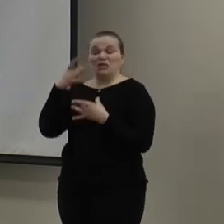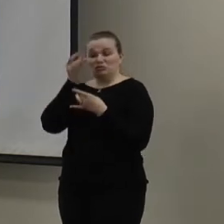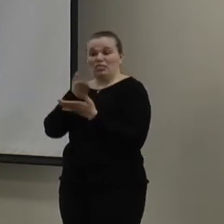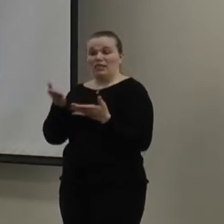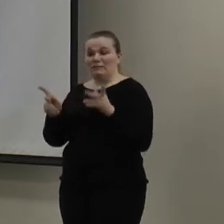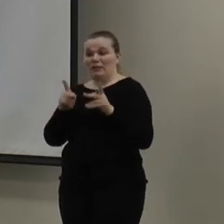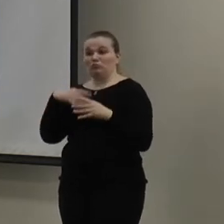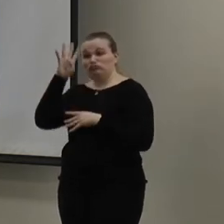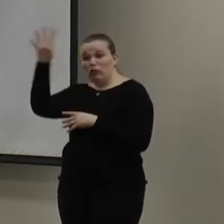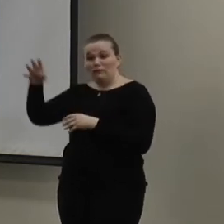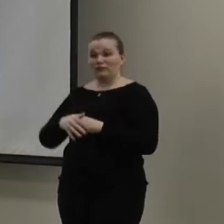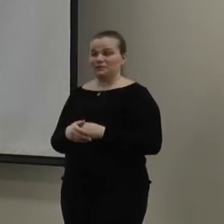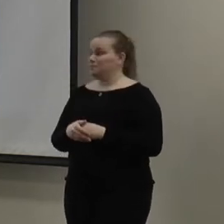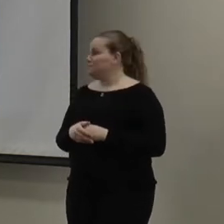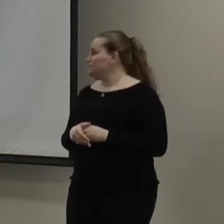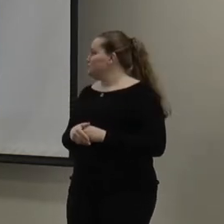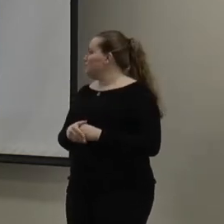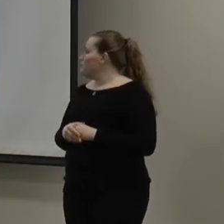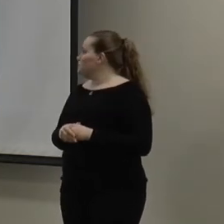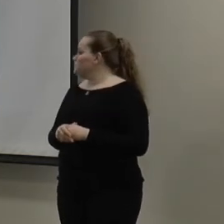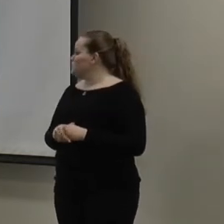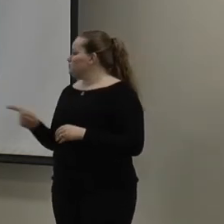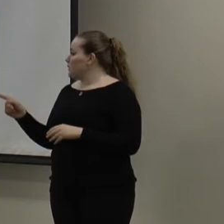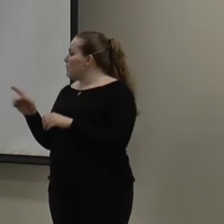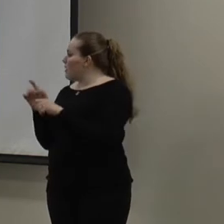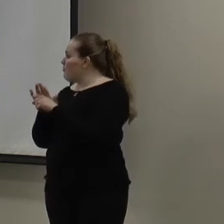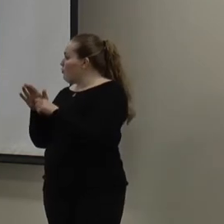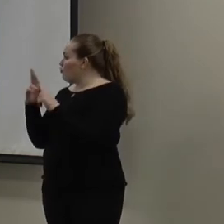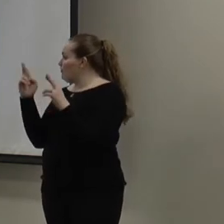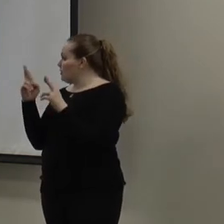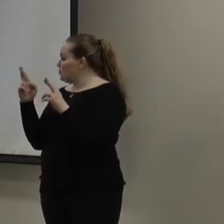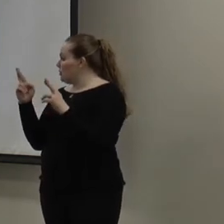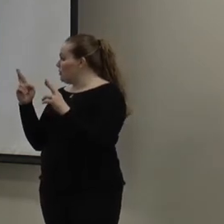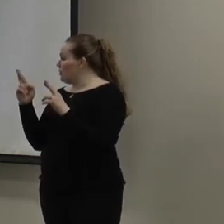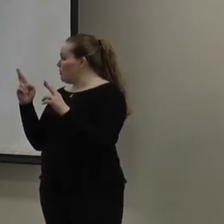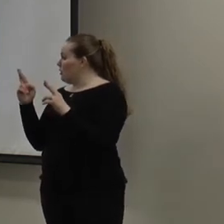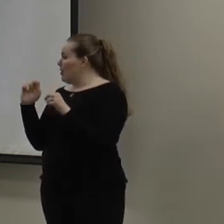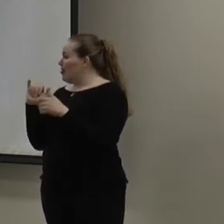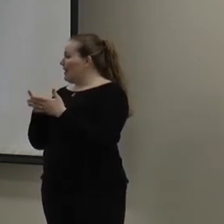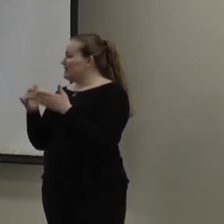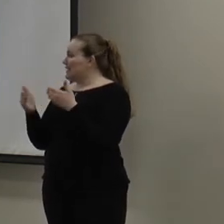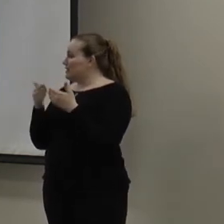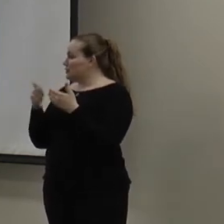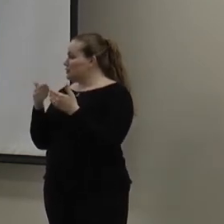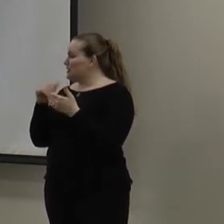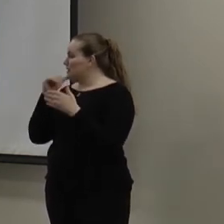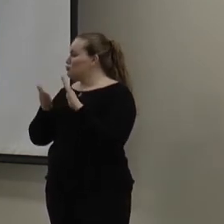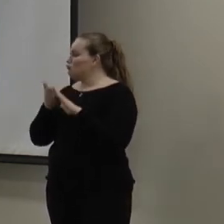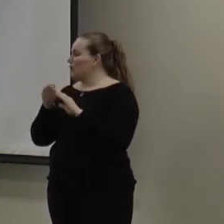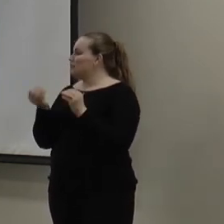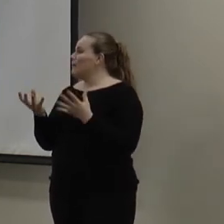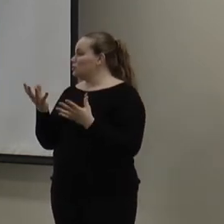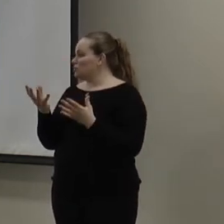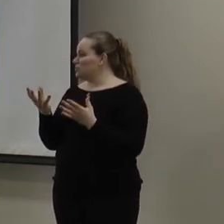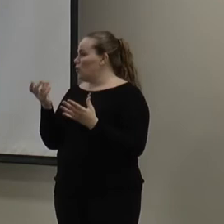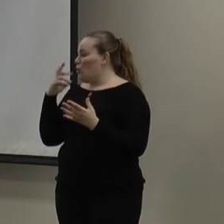thing. People getting creative. You But a full refrigerator is easier to do. Yes. It does not run as much.